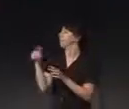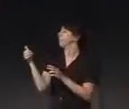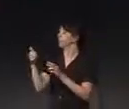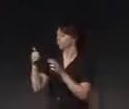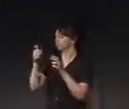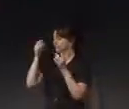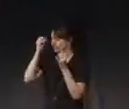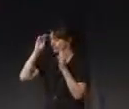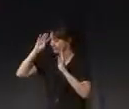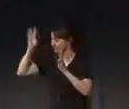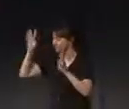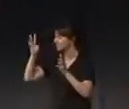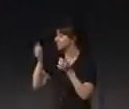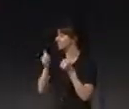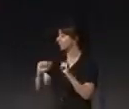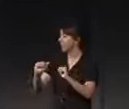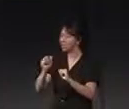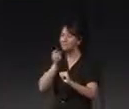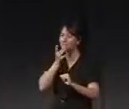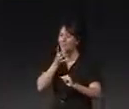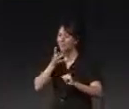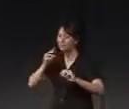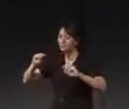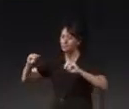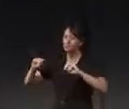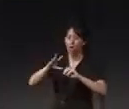illuminating with the laser and try to see kind of a section.